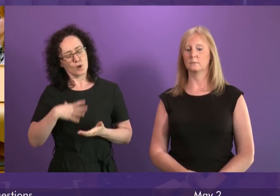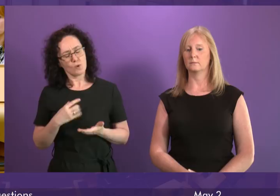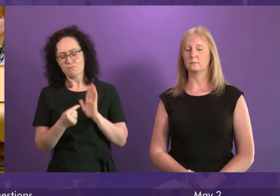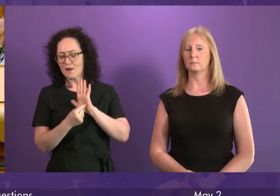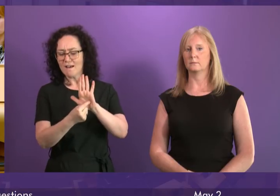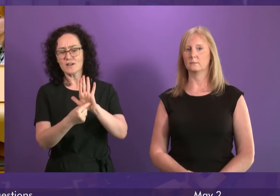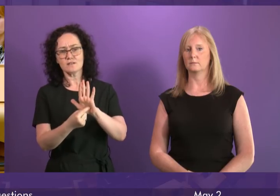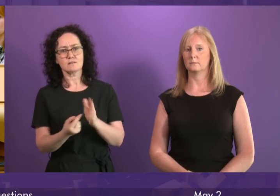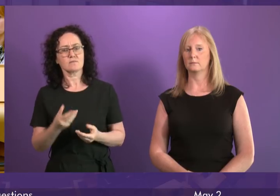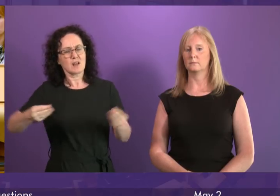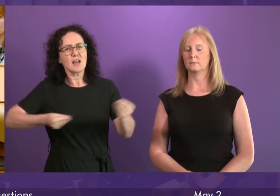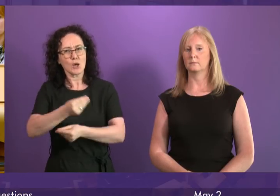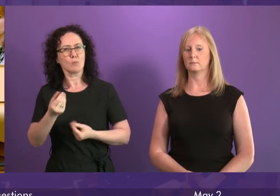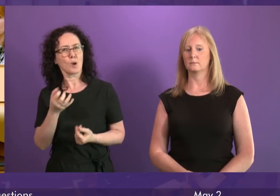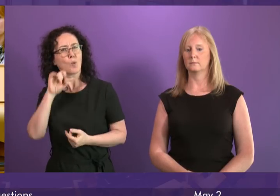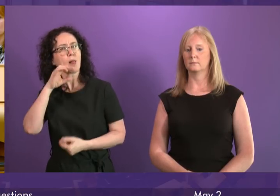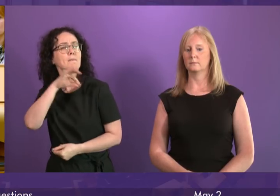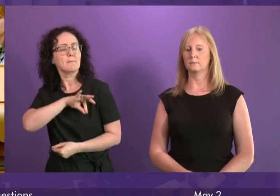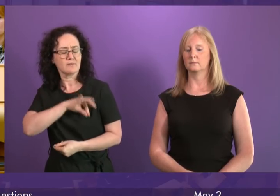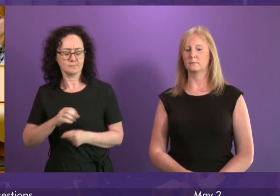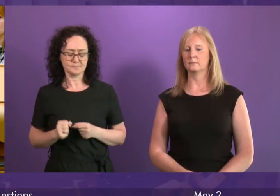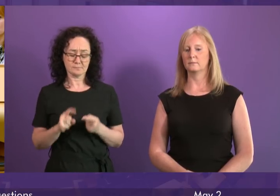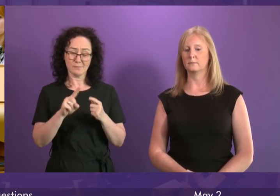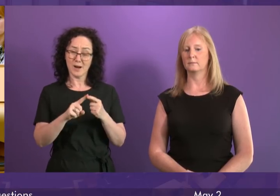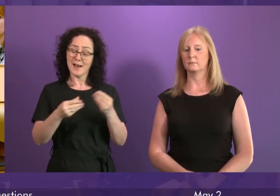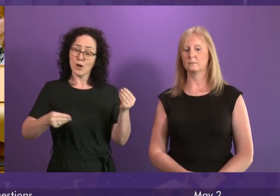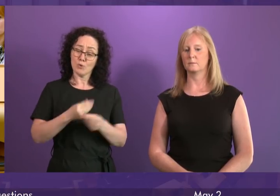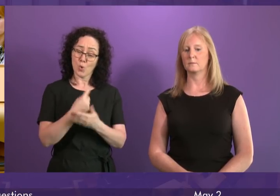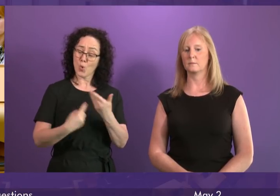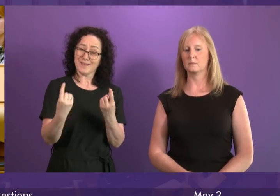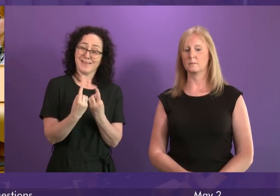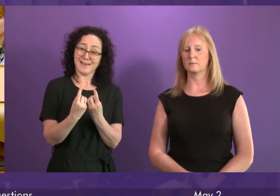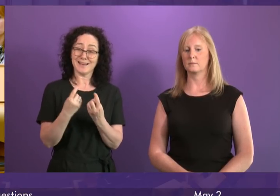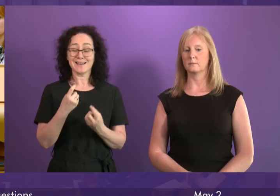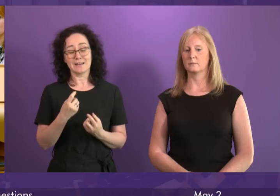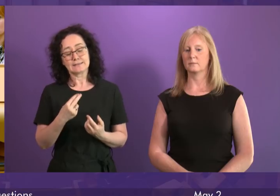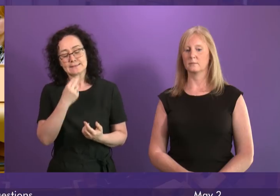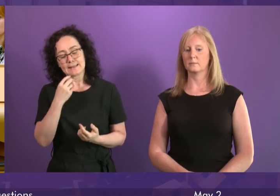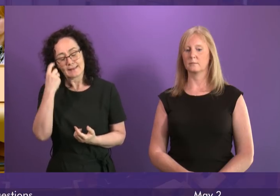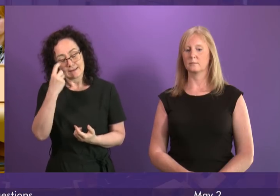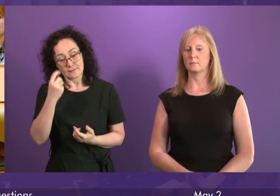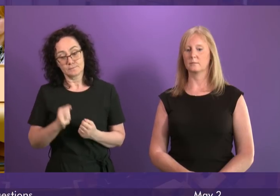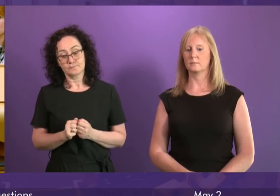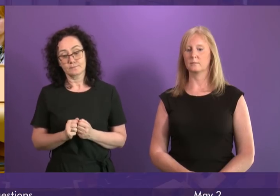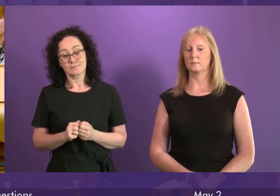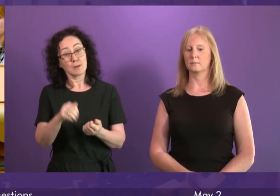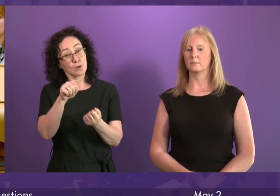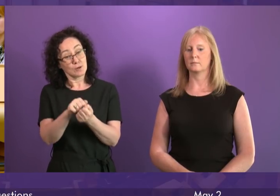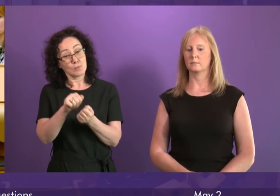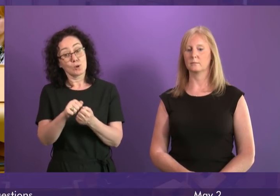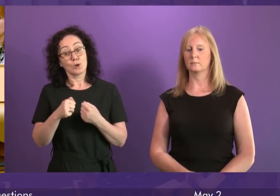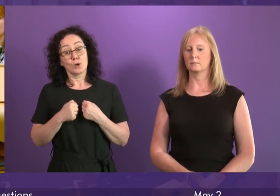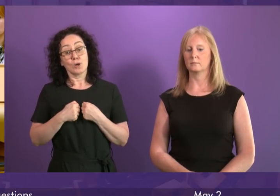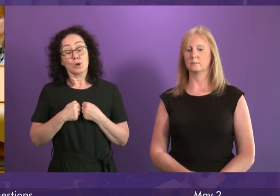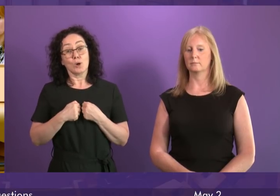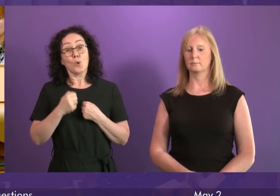our economy. Of course, one of the things, and it's not the only factor here, but one of the factors is that we don't hold all of the levers, which is why we have